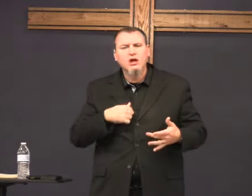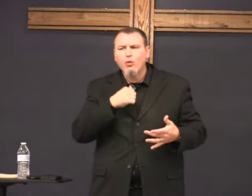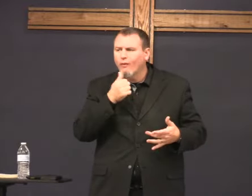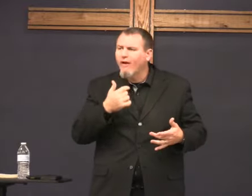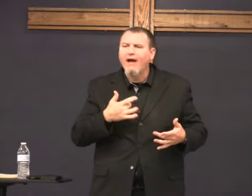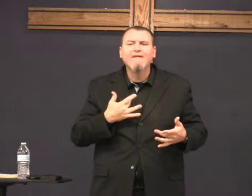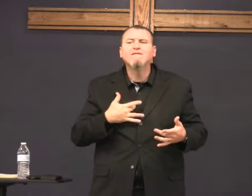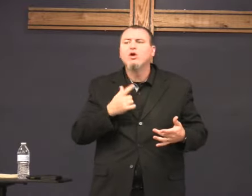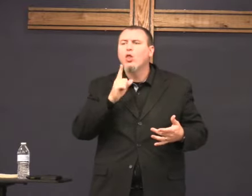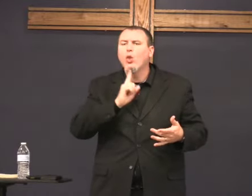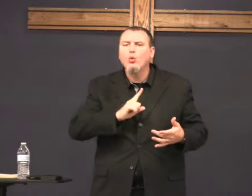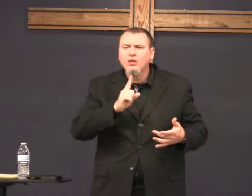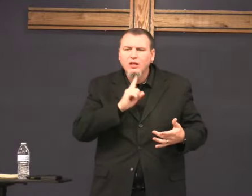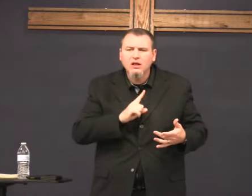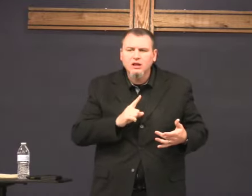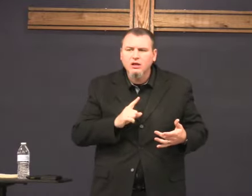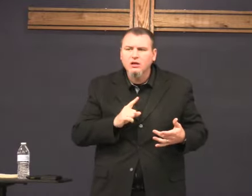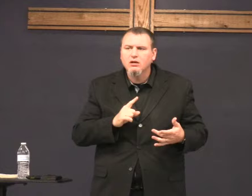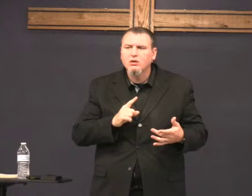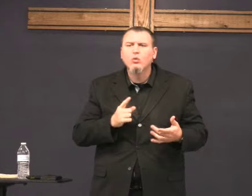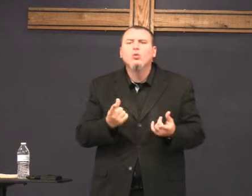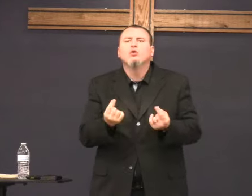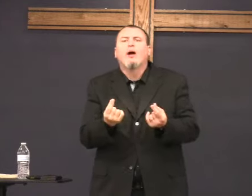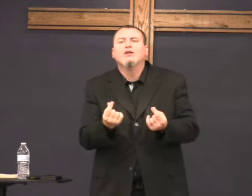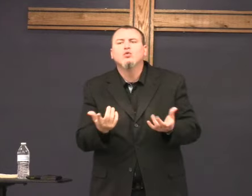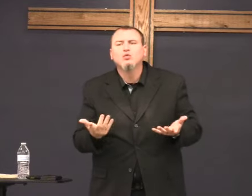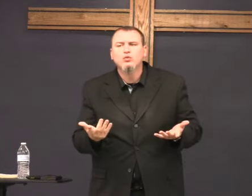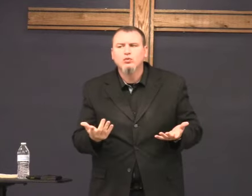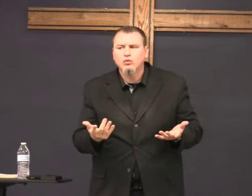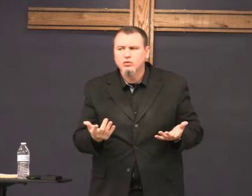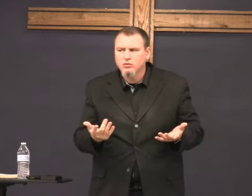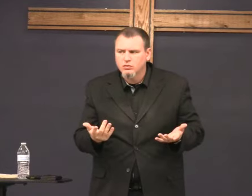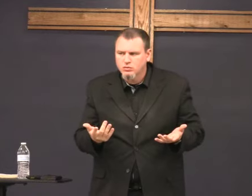feel so depressed I feel lonely what do I do